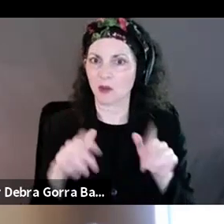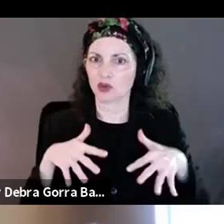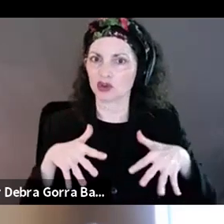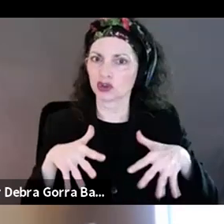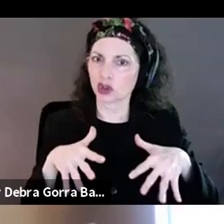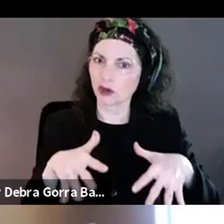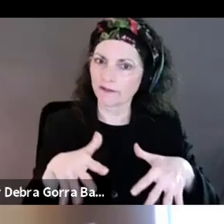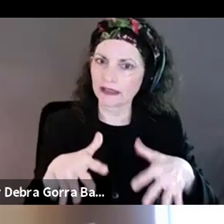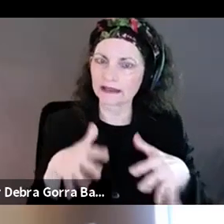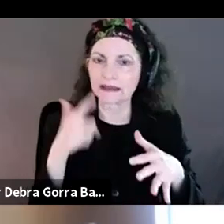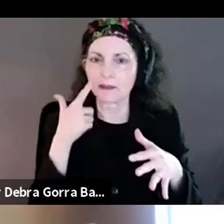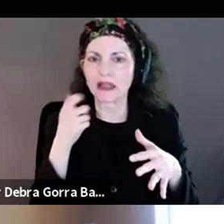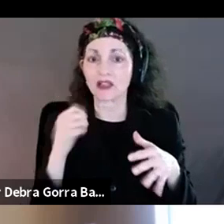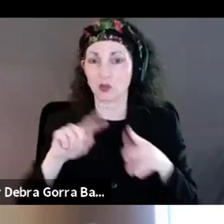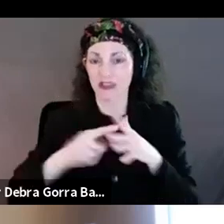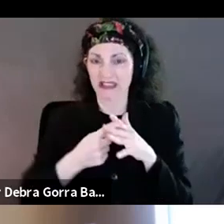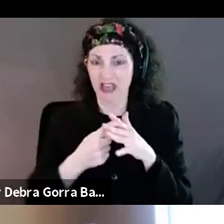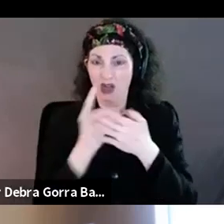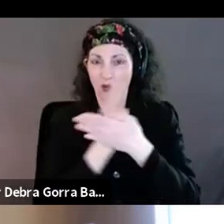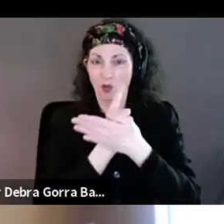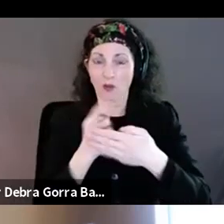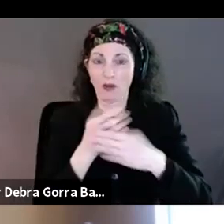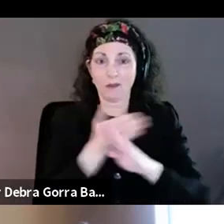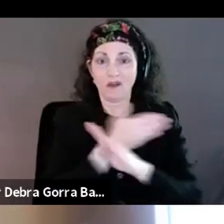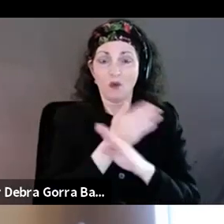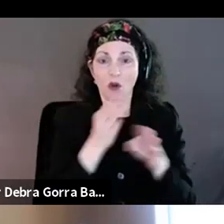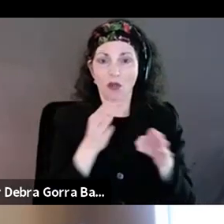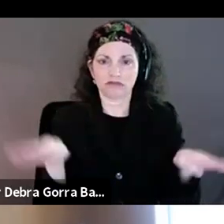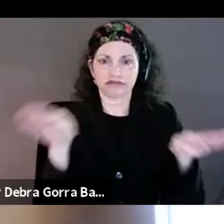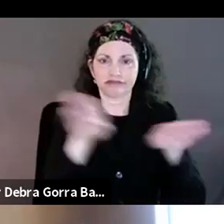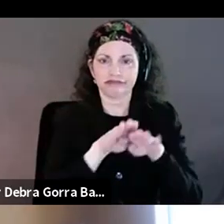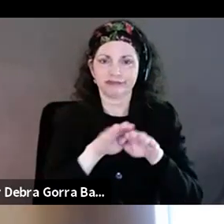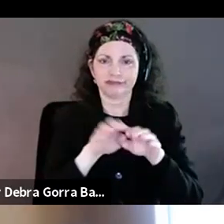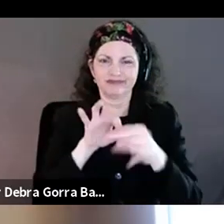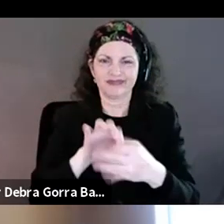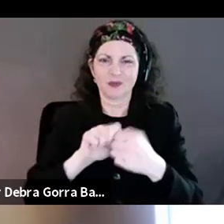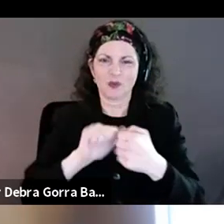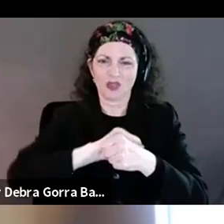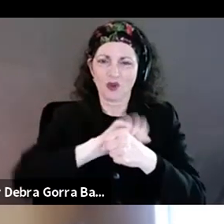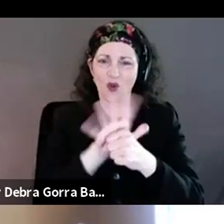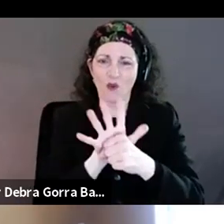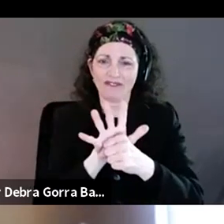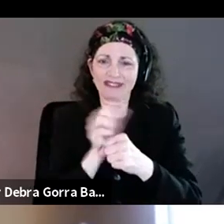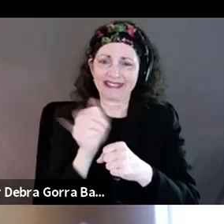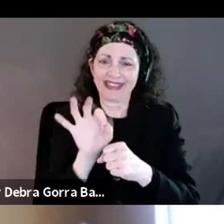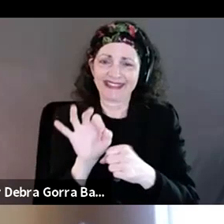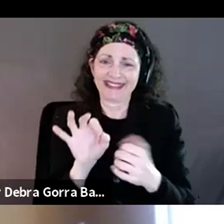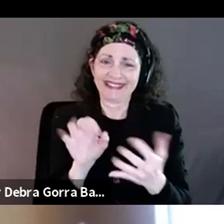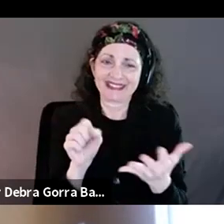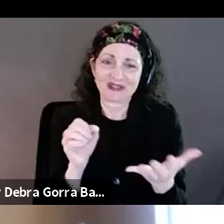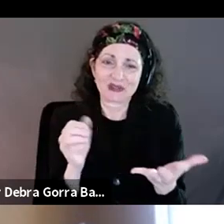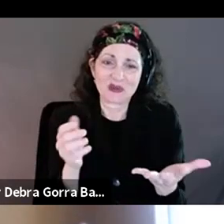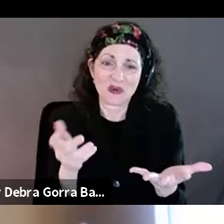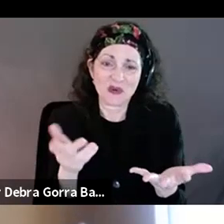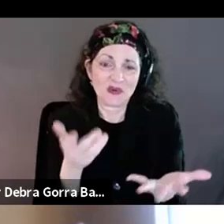started kind of the week before the shutdowns, um, around COVID happened. And so there was this,